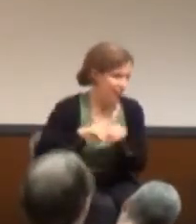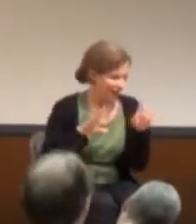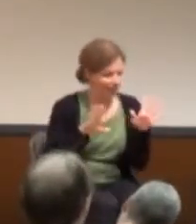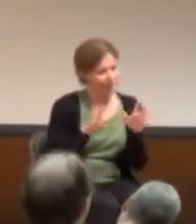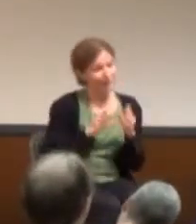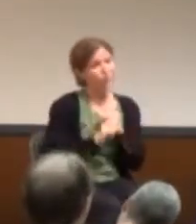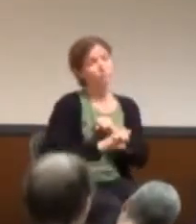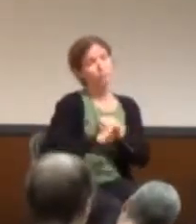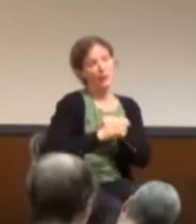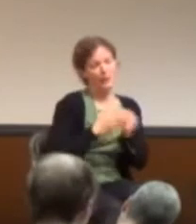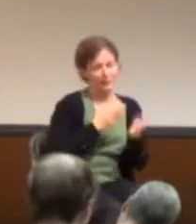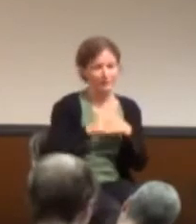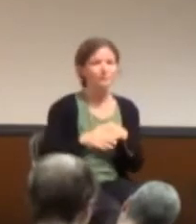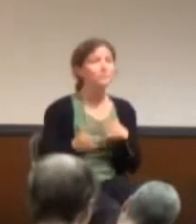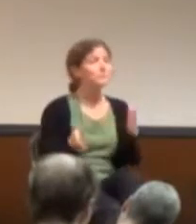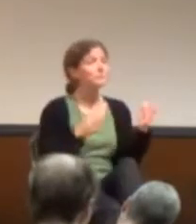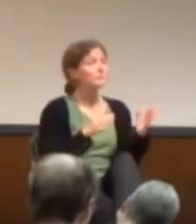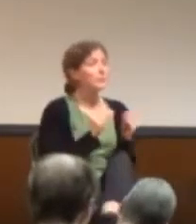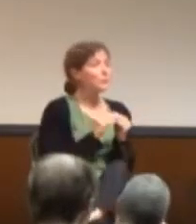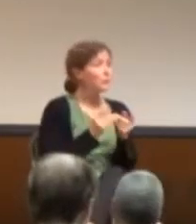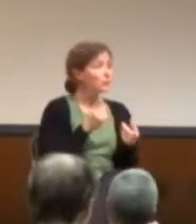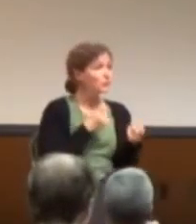All day. Okay. What else?